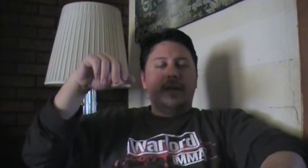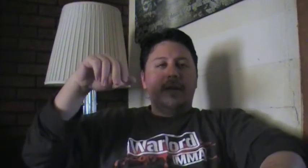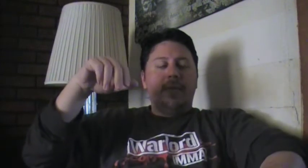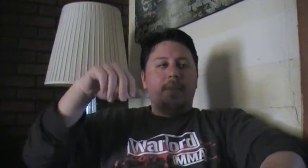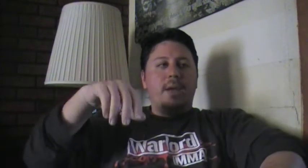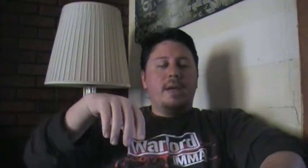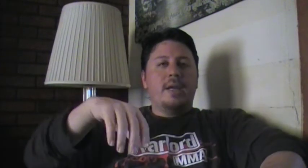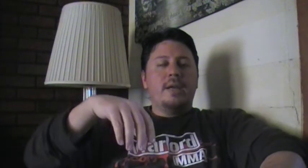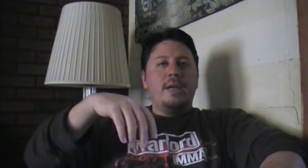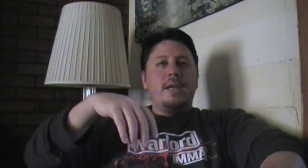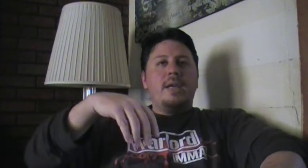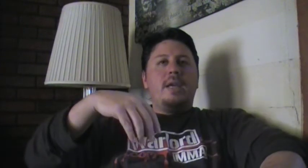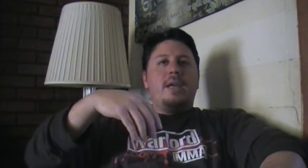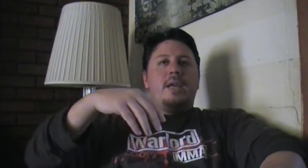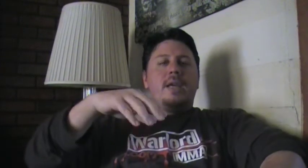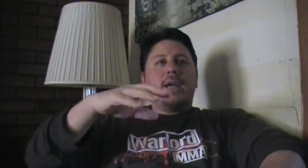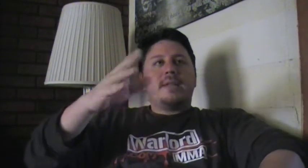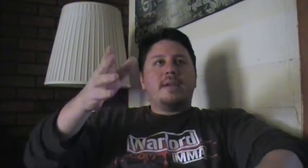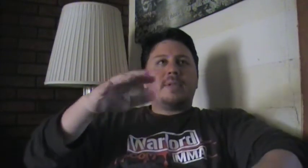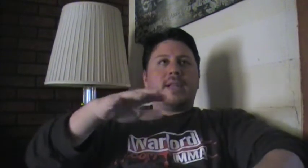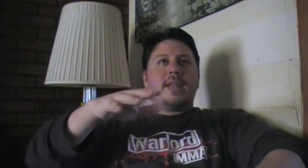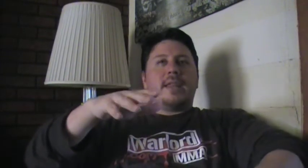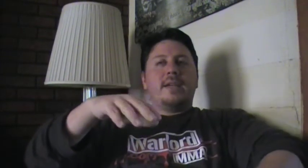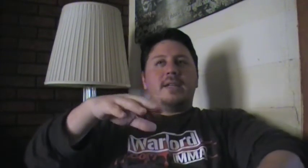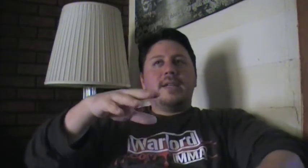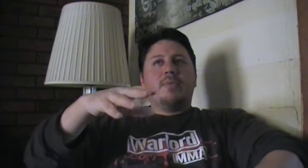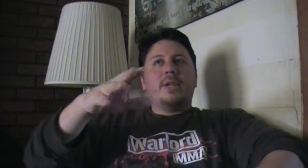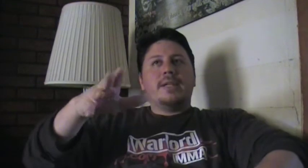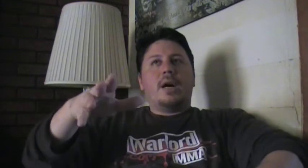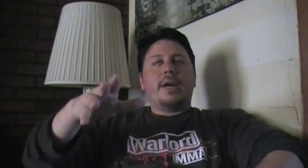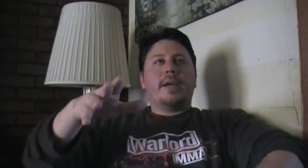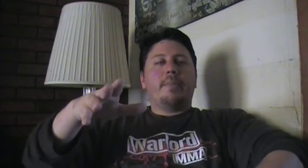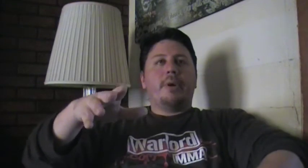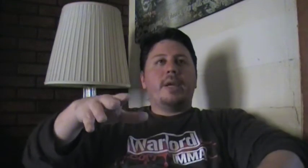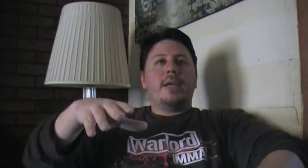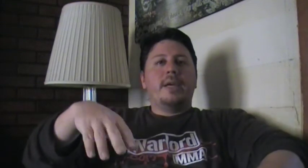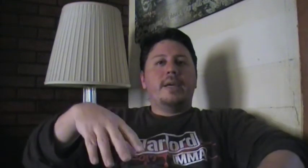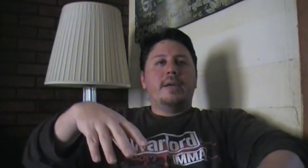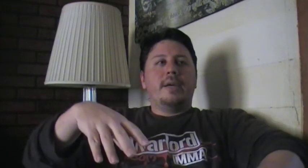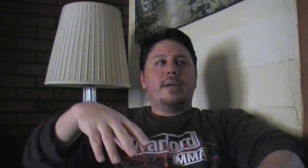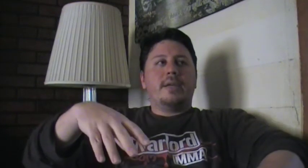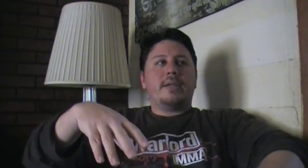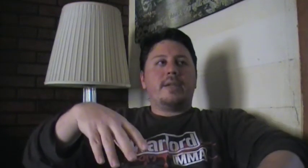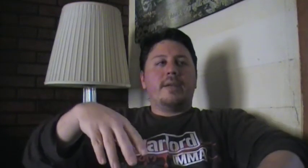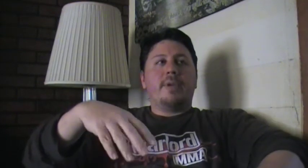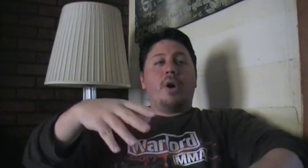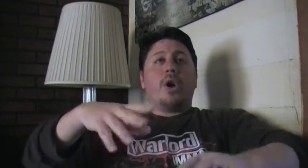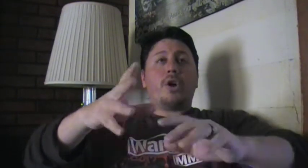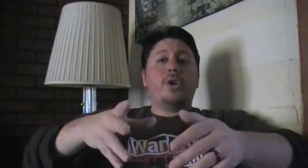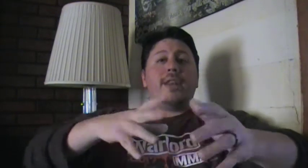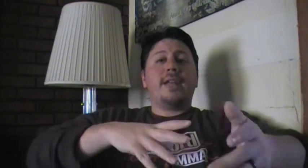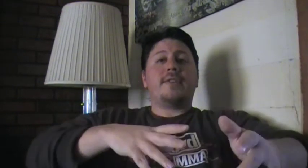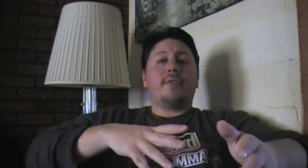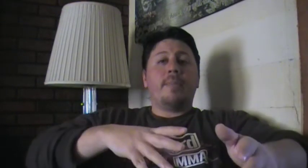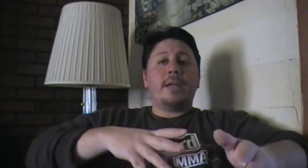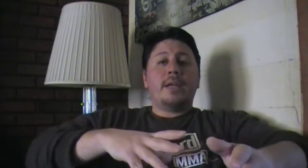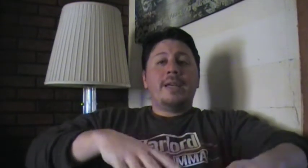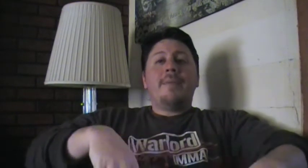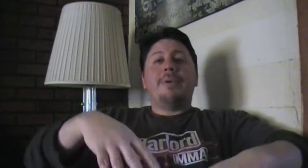MMA. And he had some slight things. He didn't really dog it. But he said there are good things from it. But